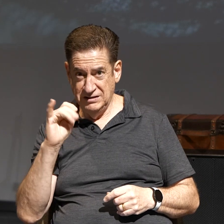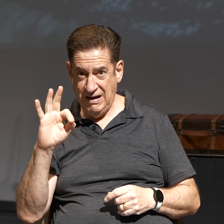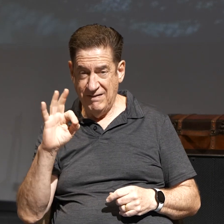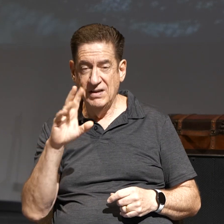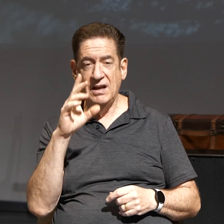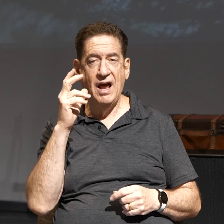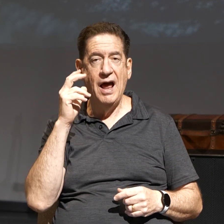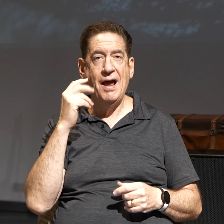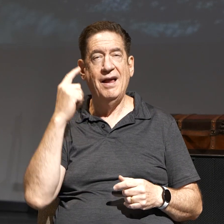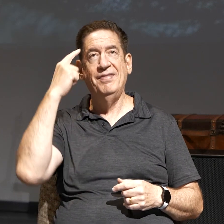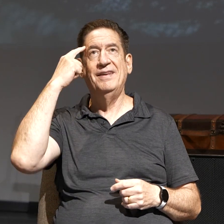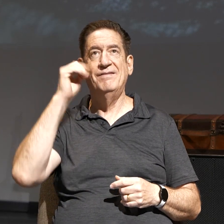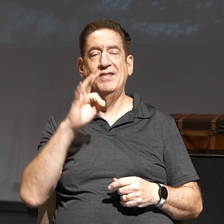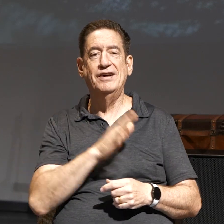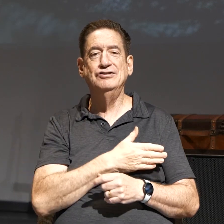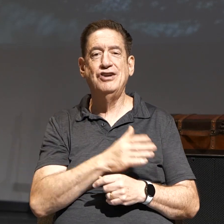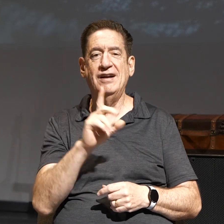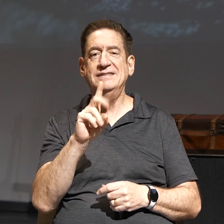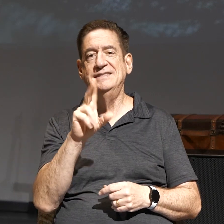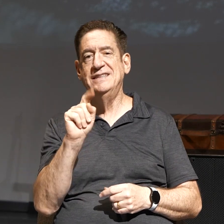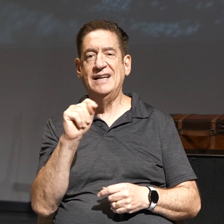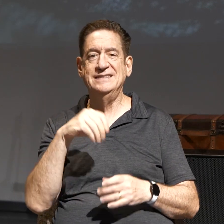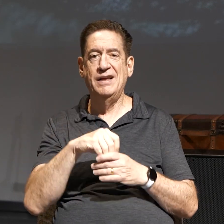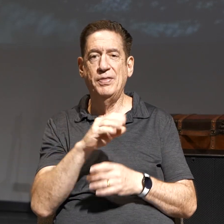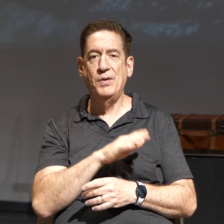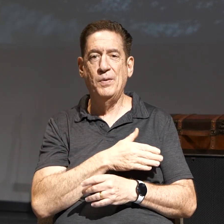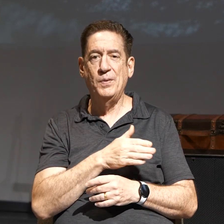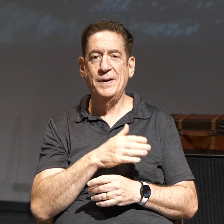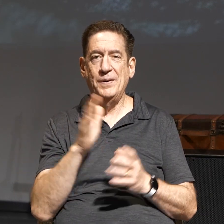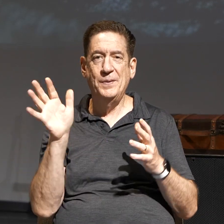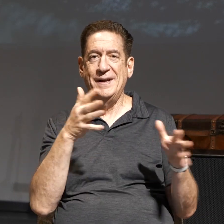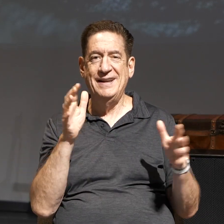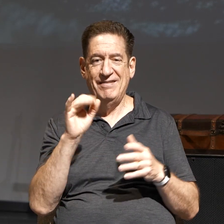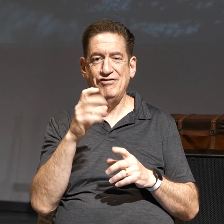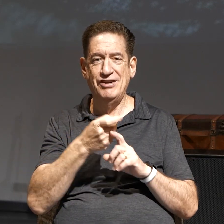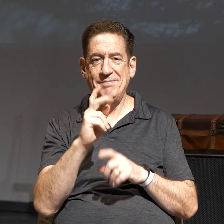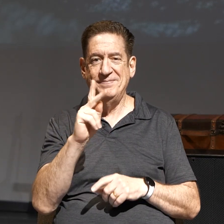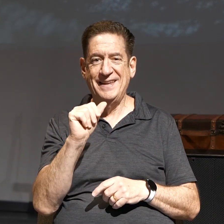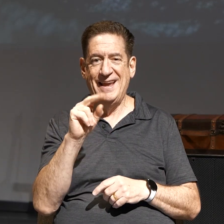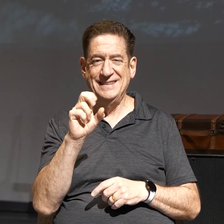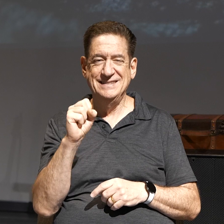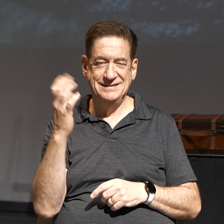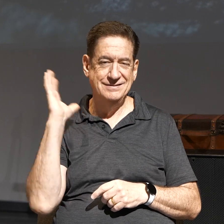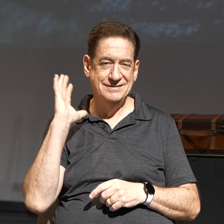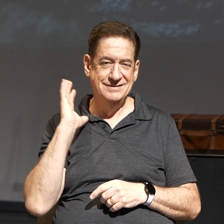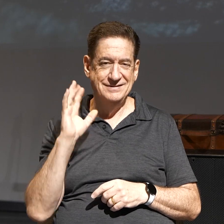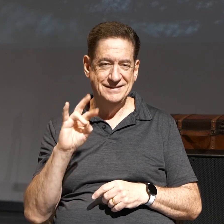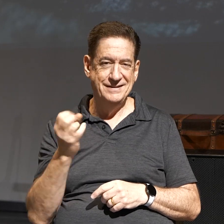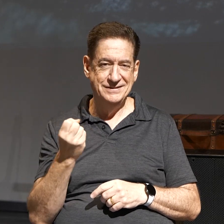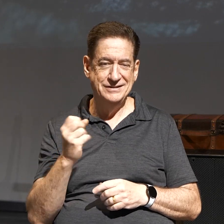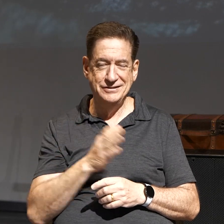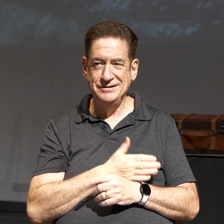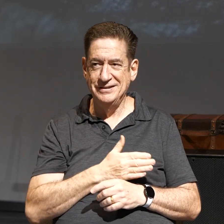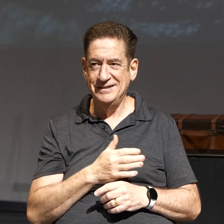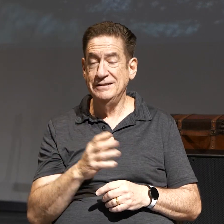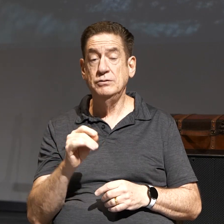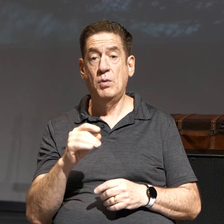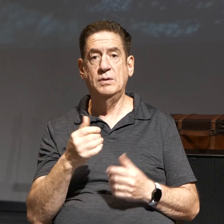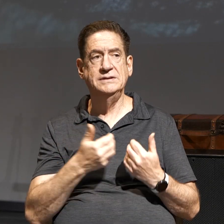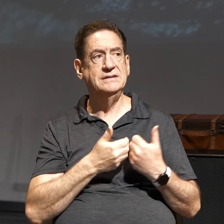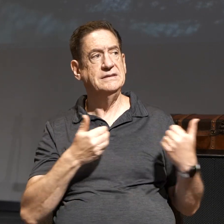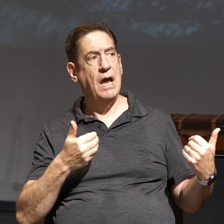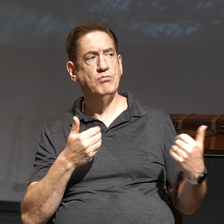by Kansas back in the 70s, huh? Oh, you really know that point then, don't you? Okay. And then separated from God and his